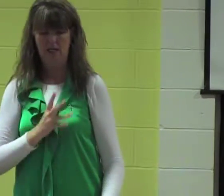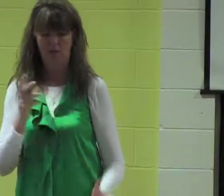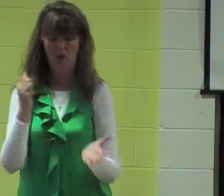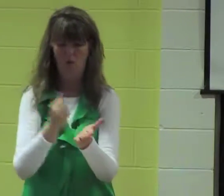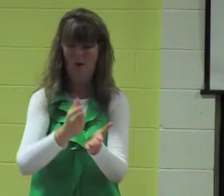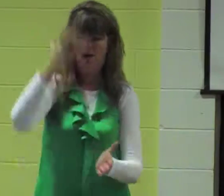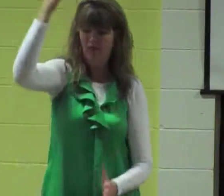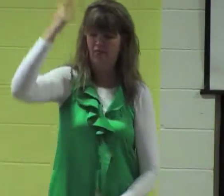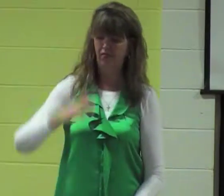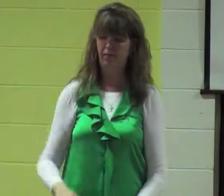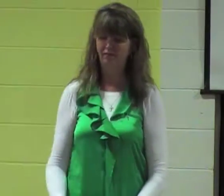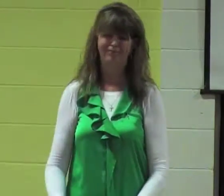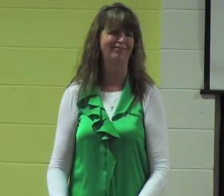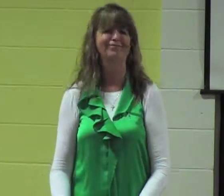prestige and wealth